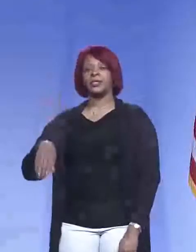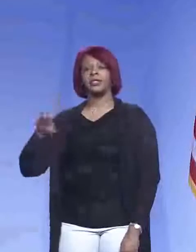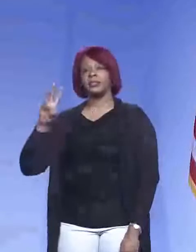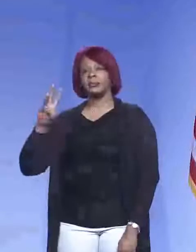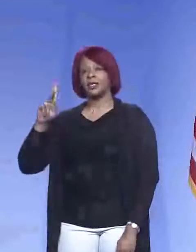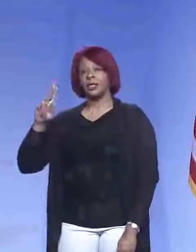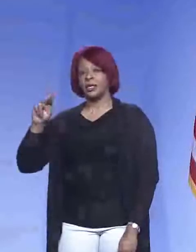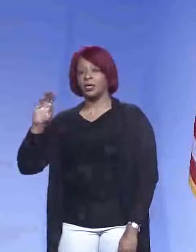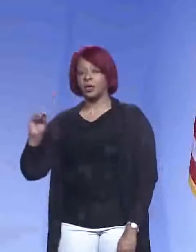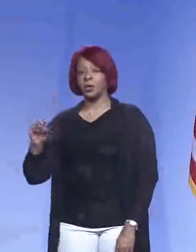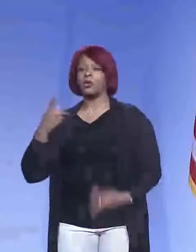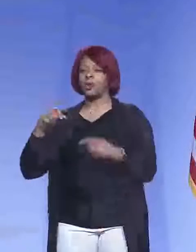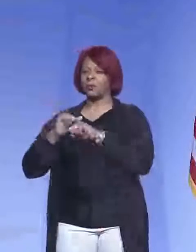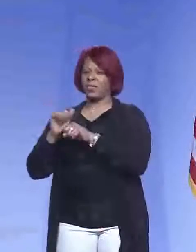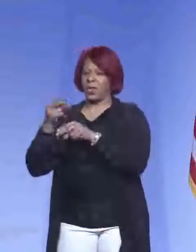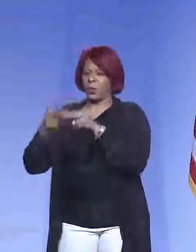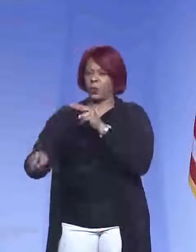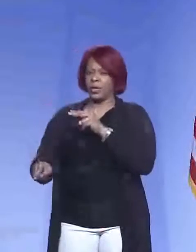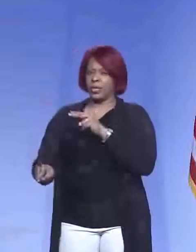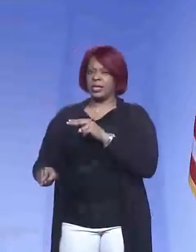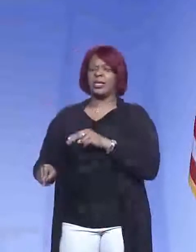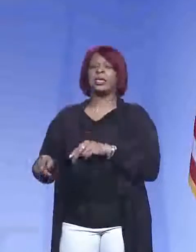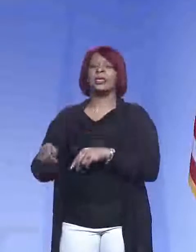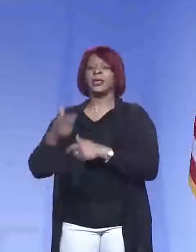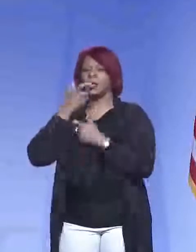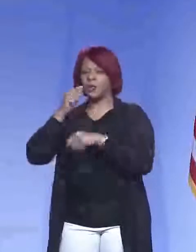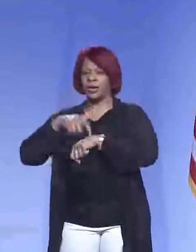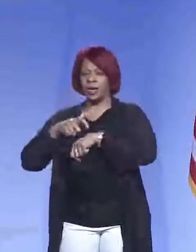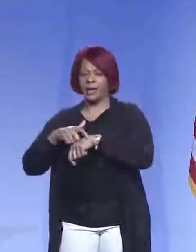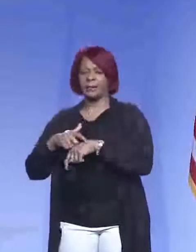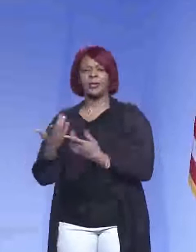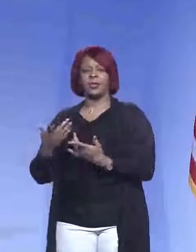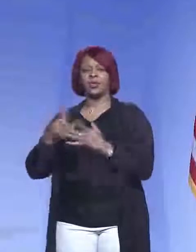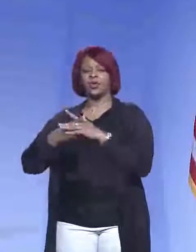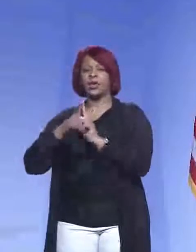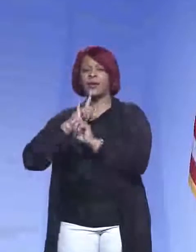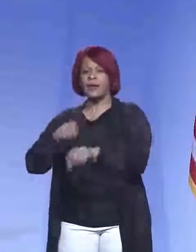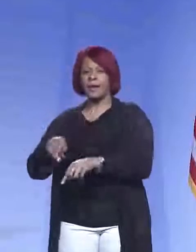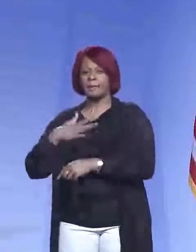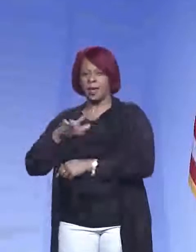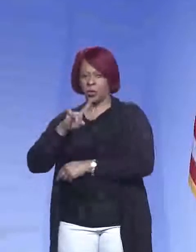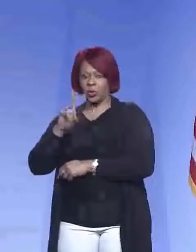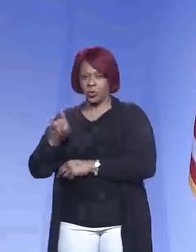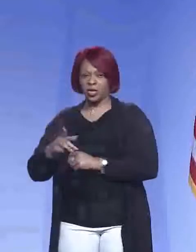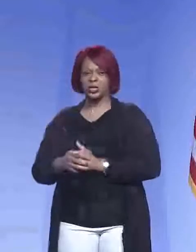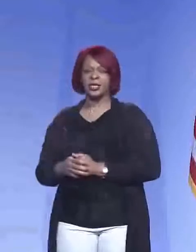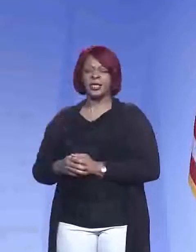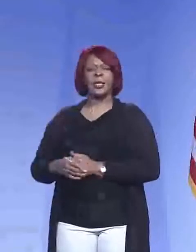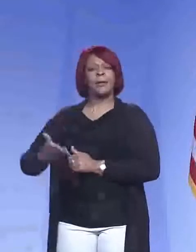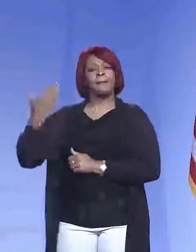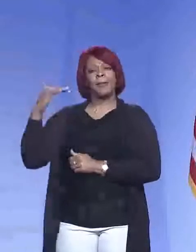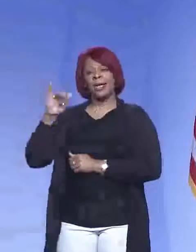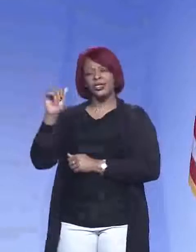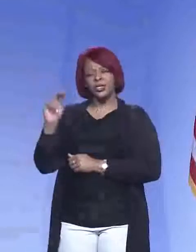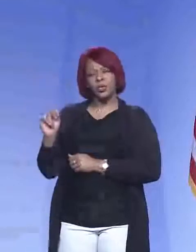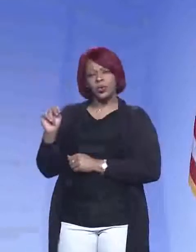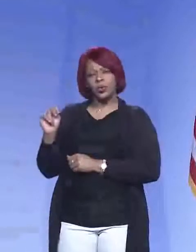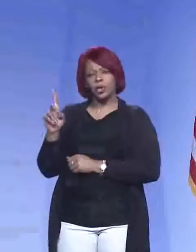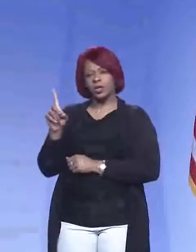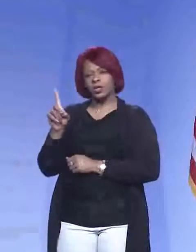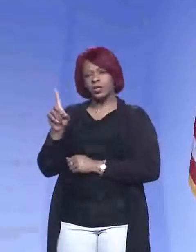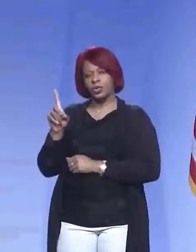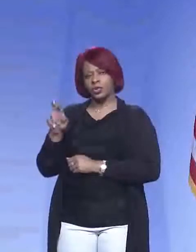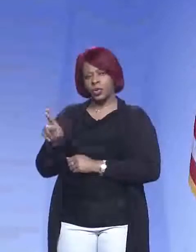Yeah. Hi, I'll try to make this quick in the interest of time on David, you started to answer part of my question. But back in January, Dr.